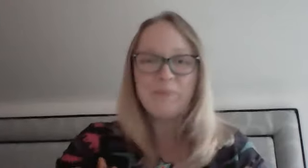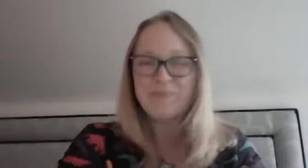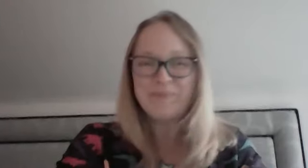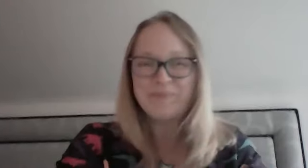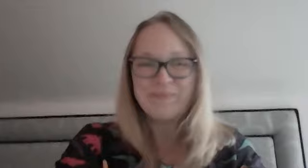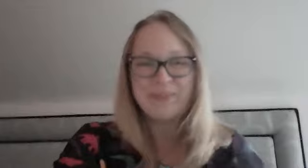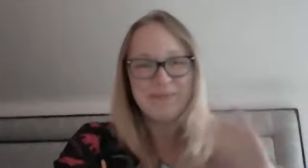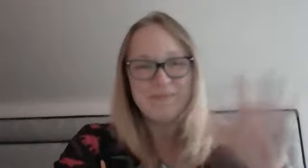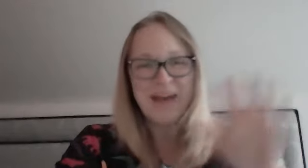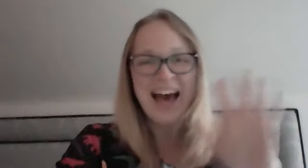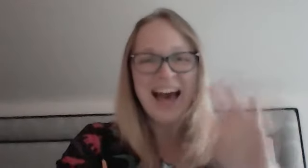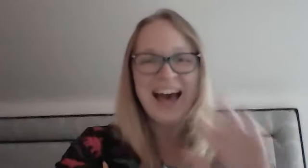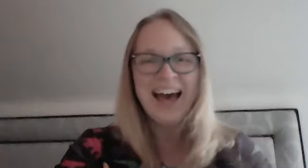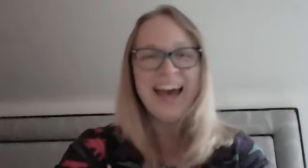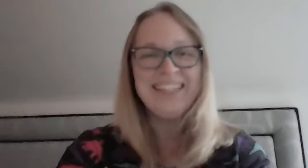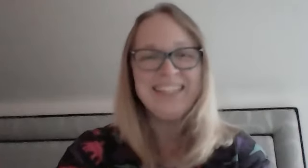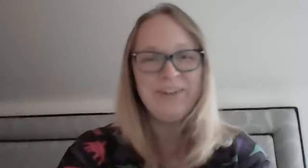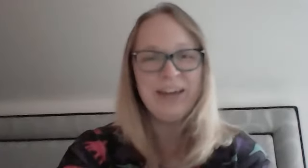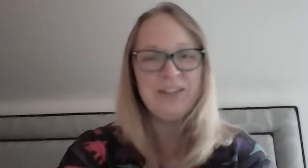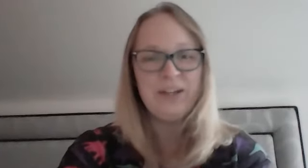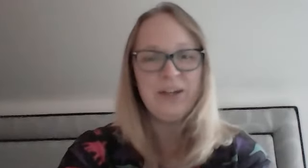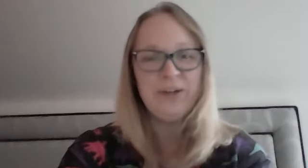Bye, see you again soon